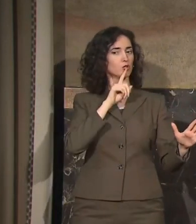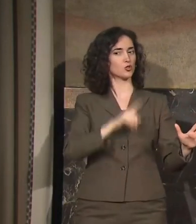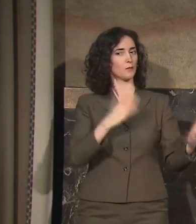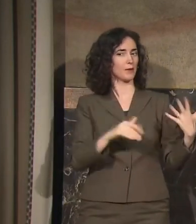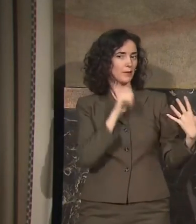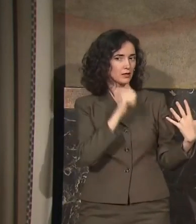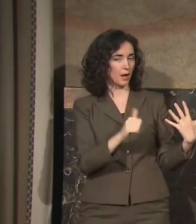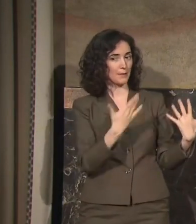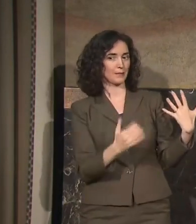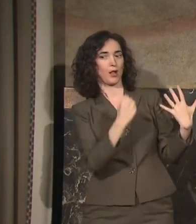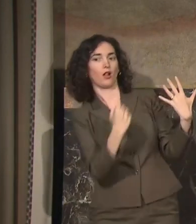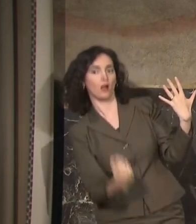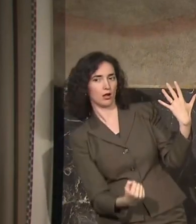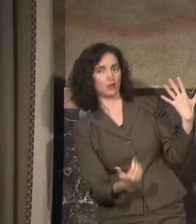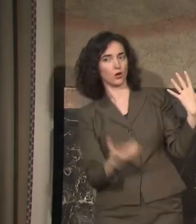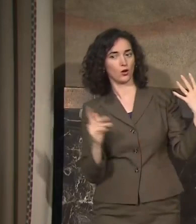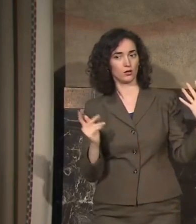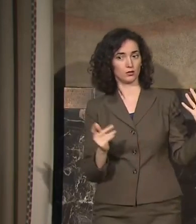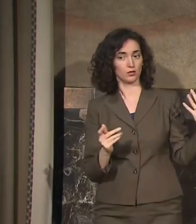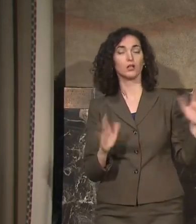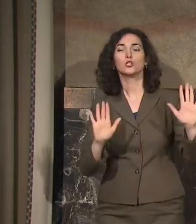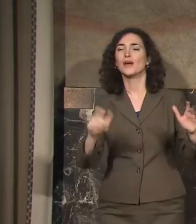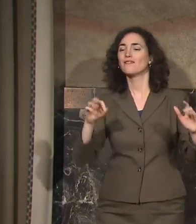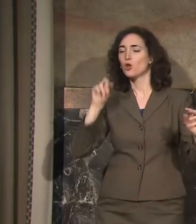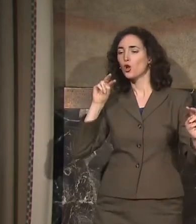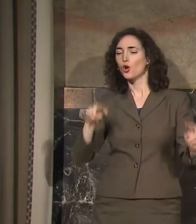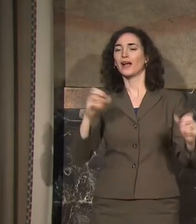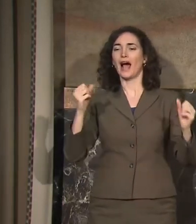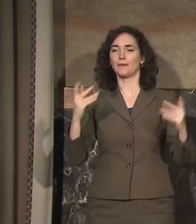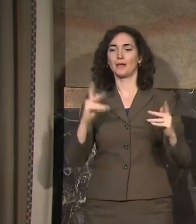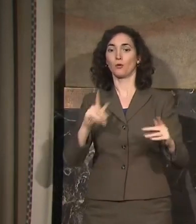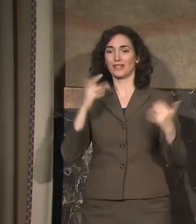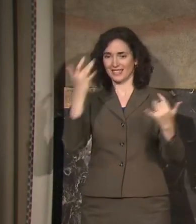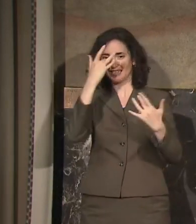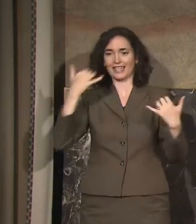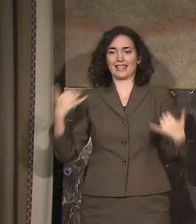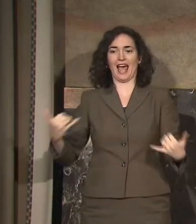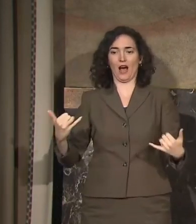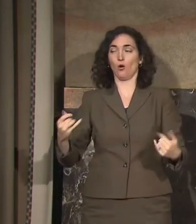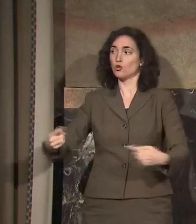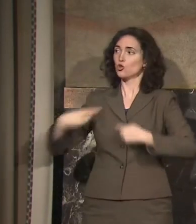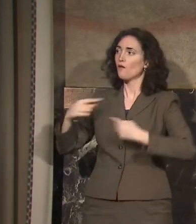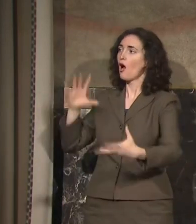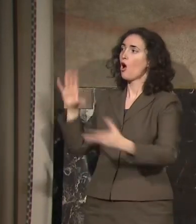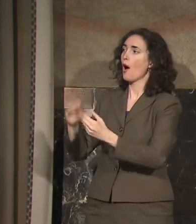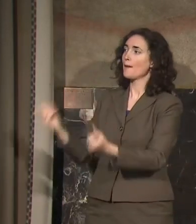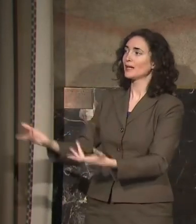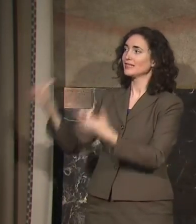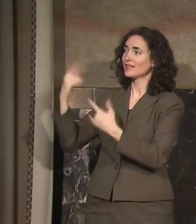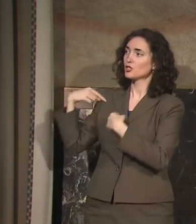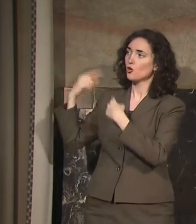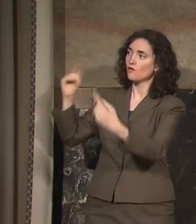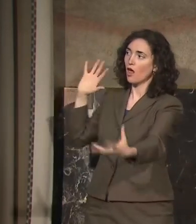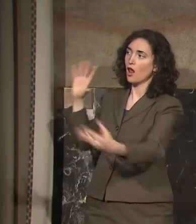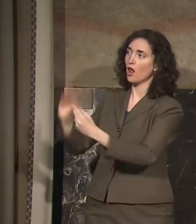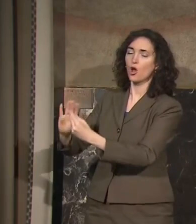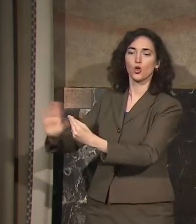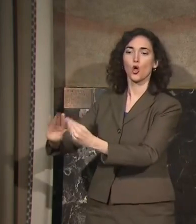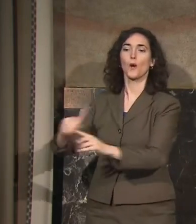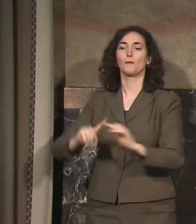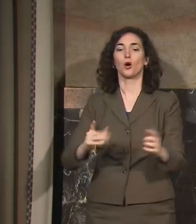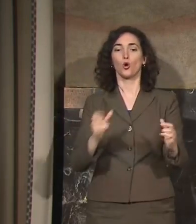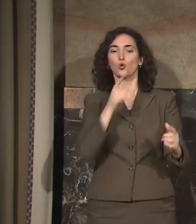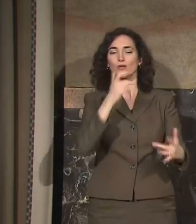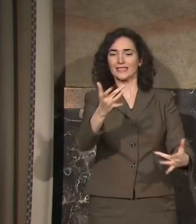at the active cases, I don't believe we are there, although I will tell you we have more COVID than I want to